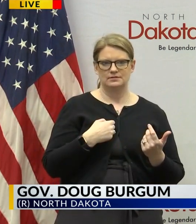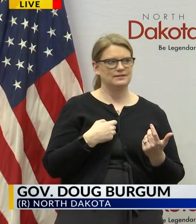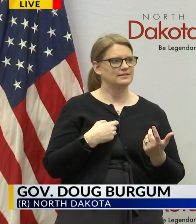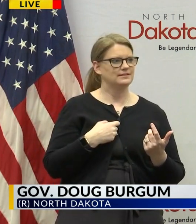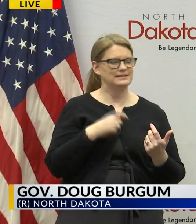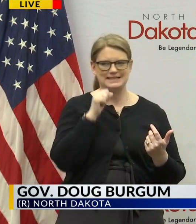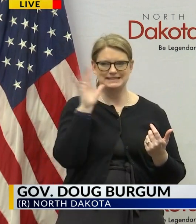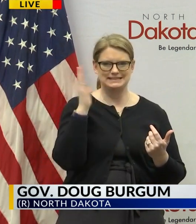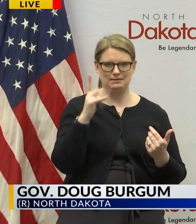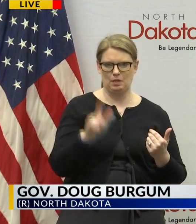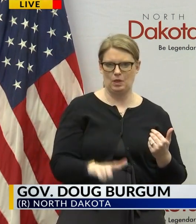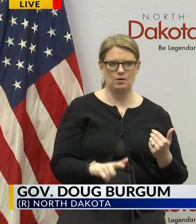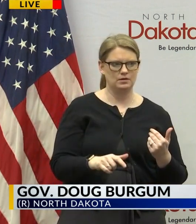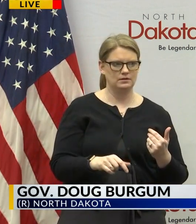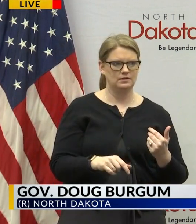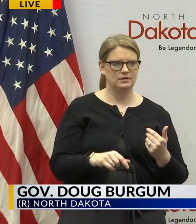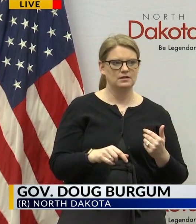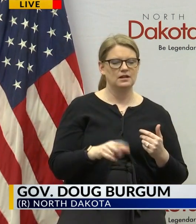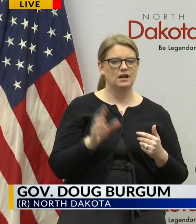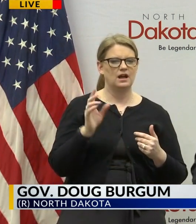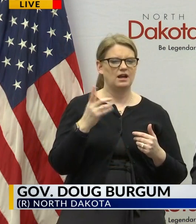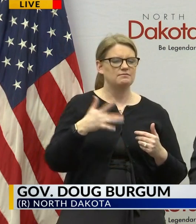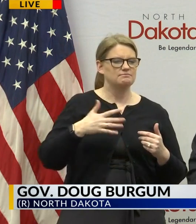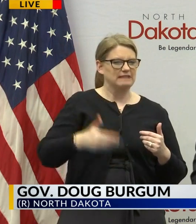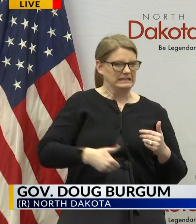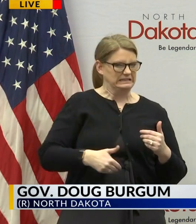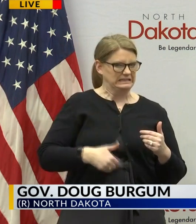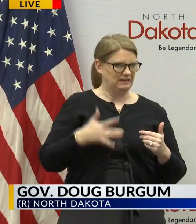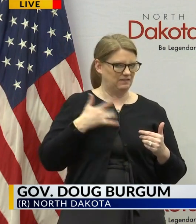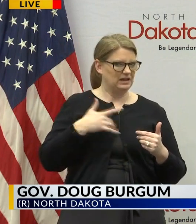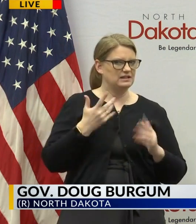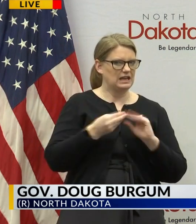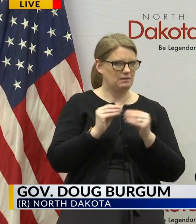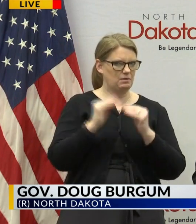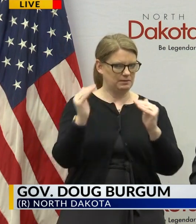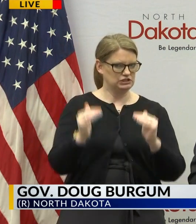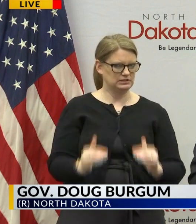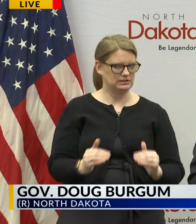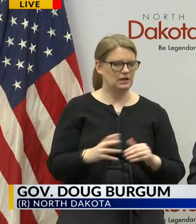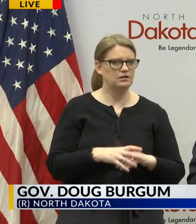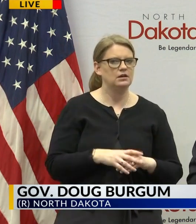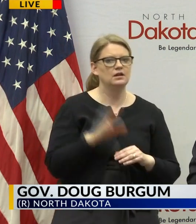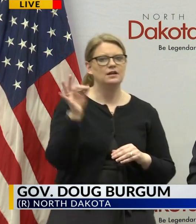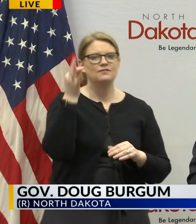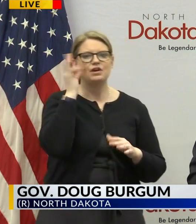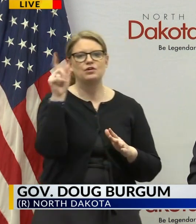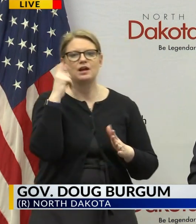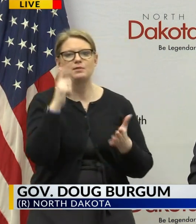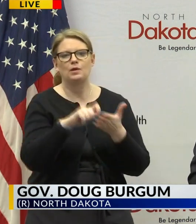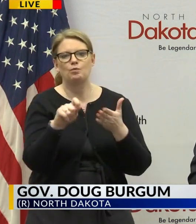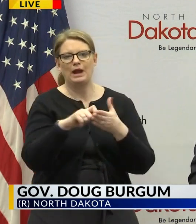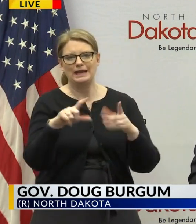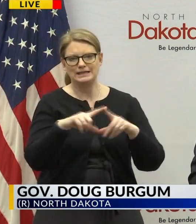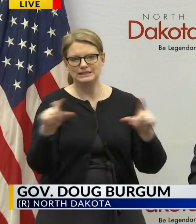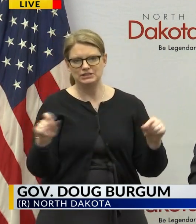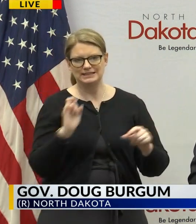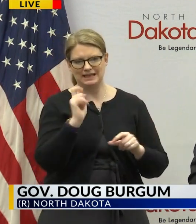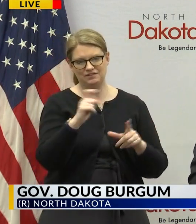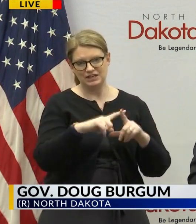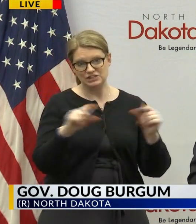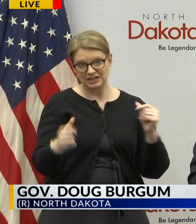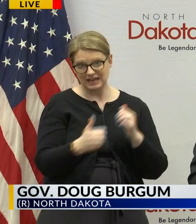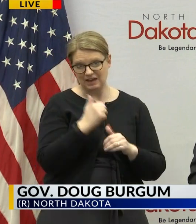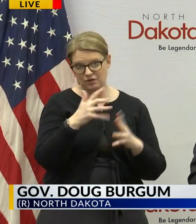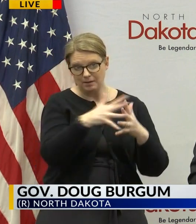is is will likely be uh adjusted down the federal government if you're talking about writing checks they're considering giving a check to every